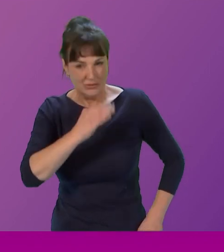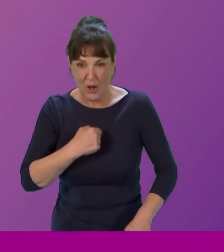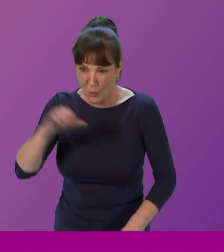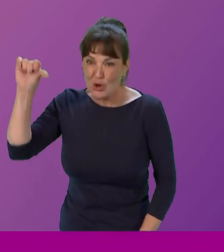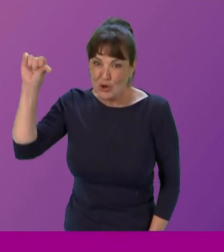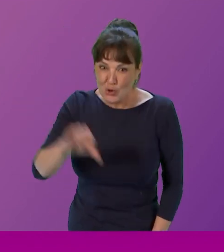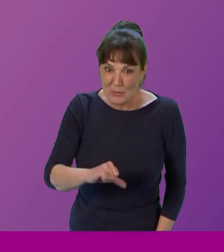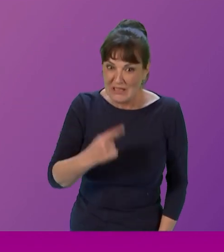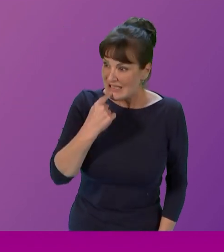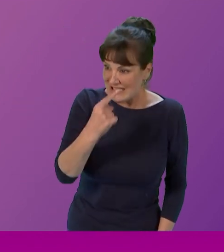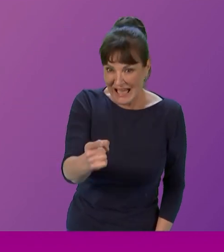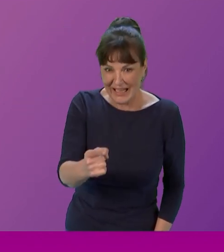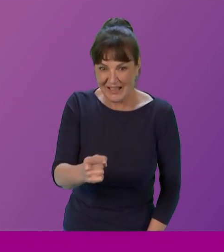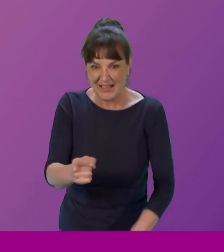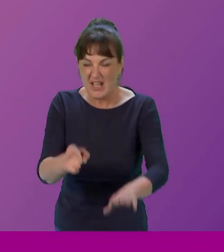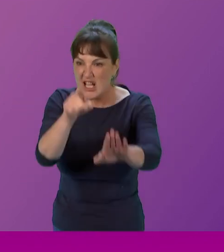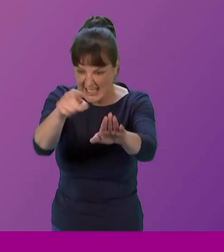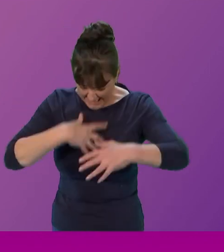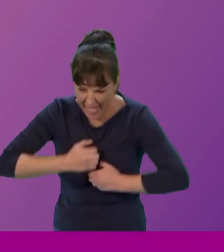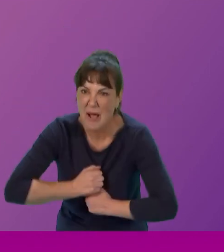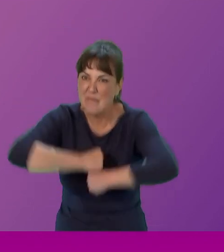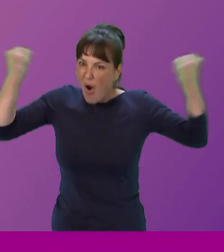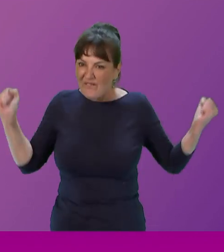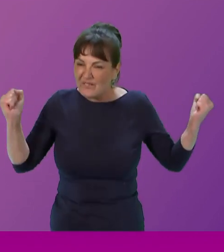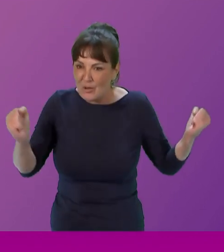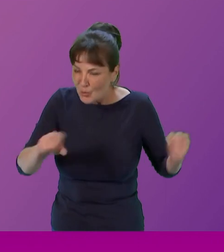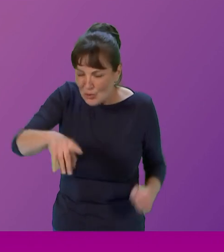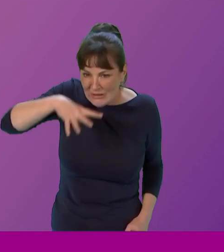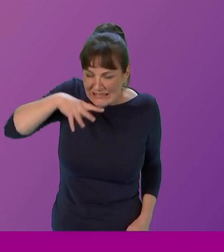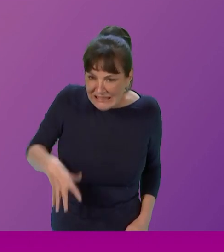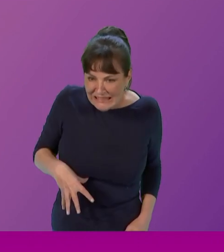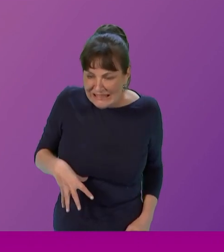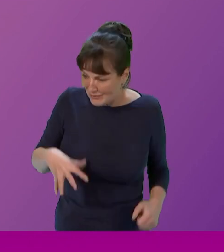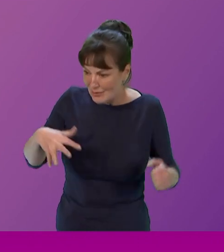say, take them off. There's no reason to fight if we talk to each other.